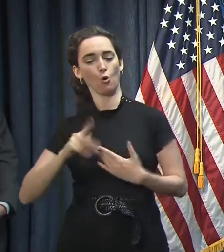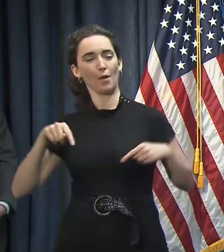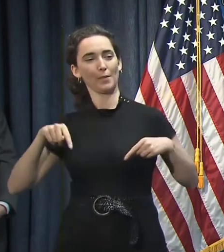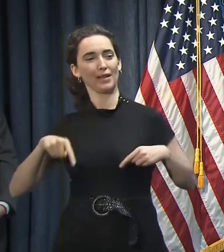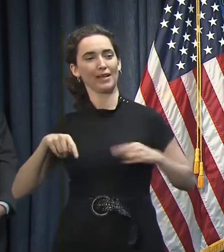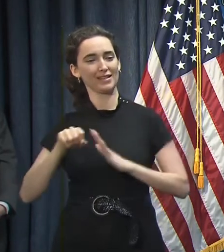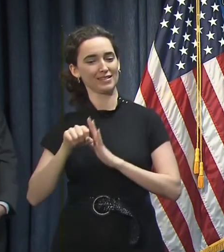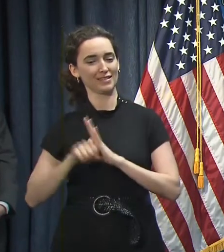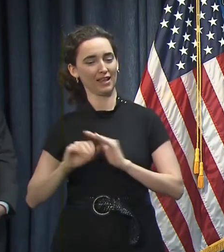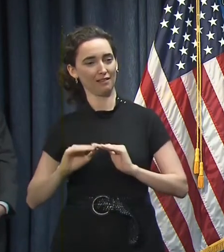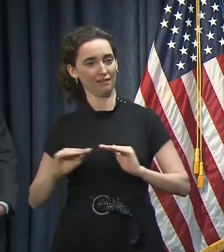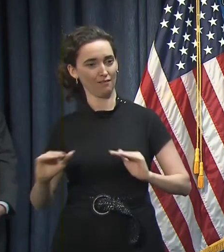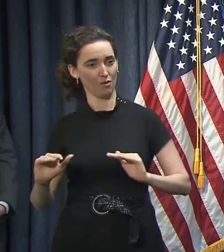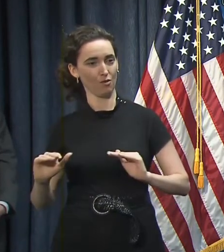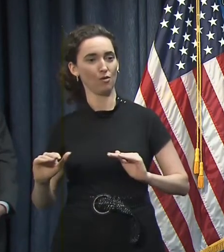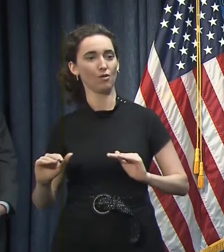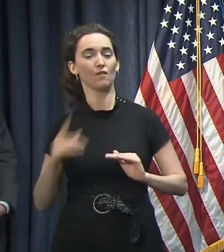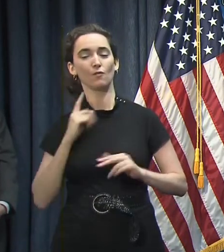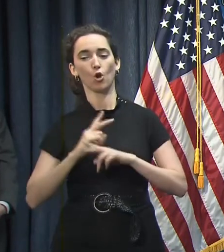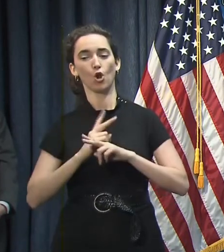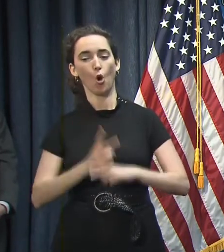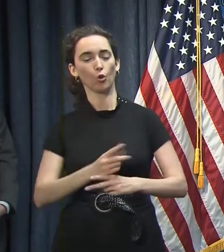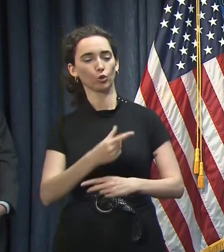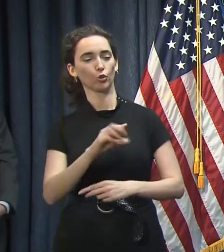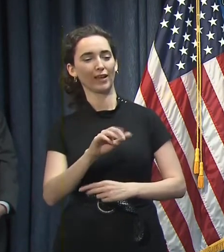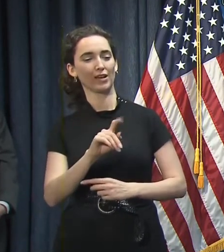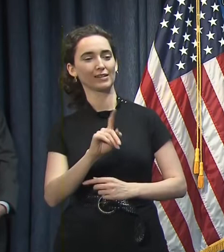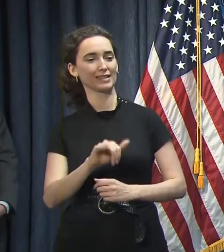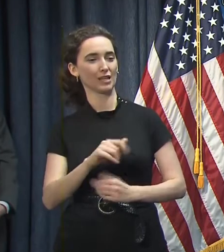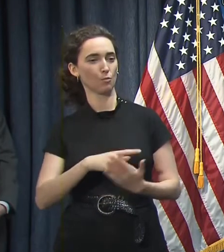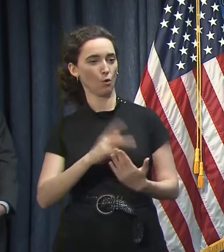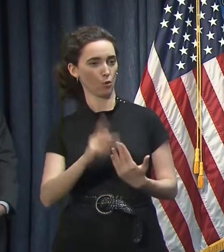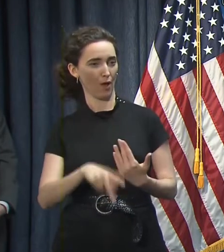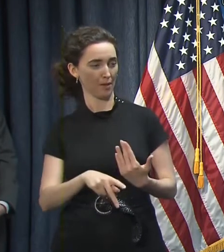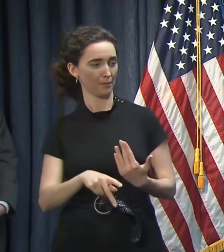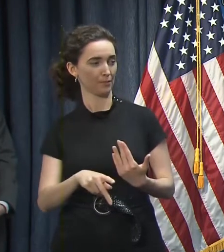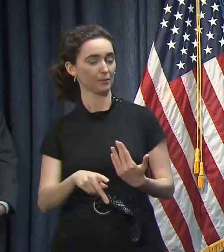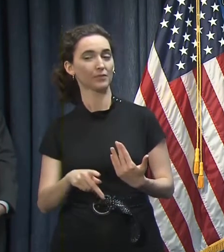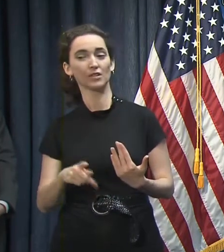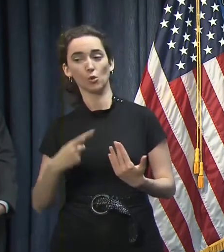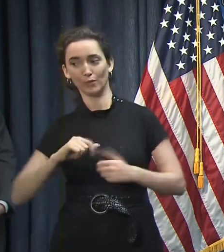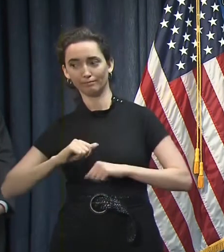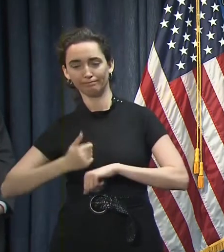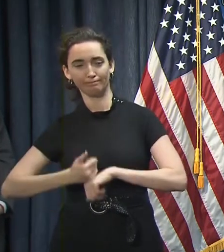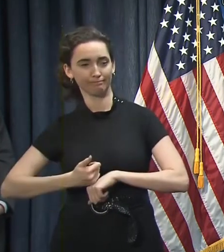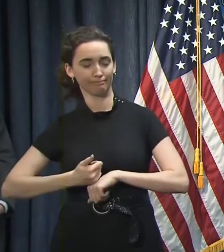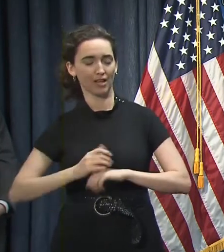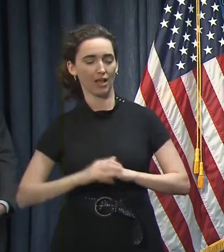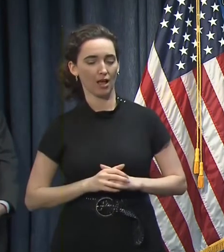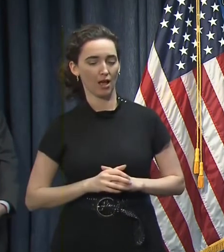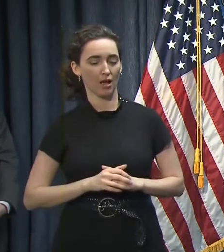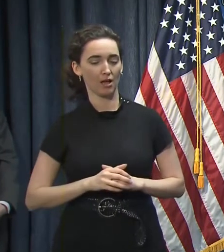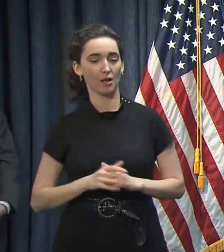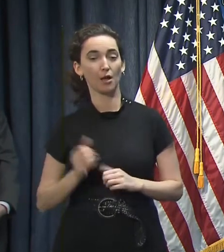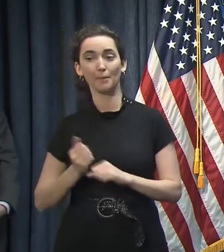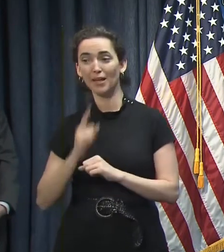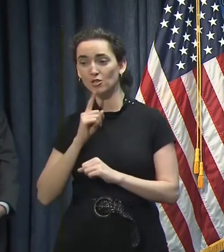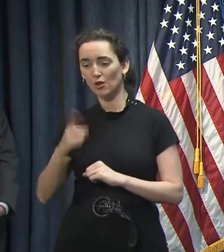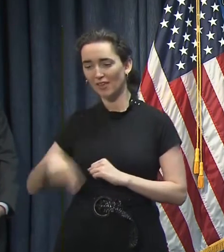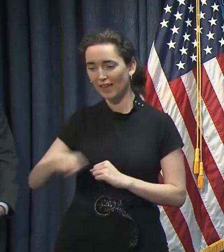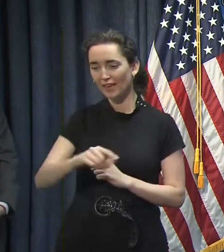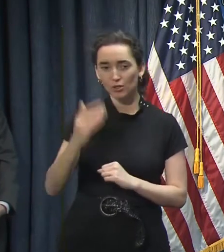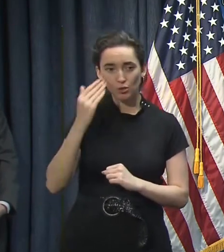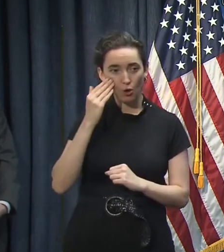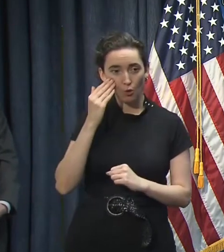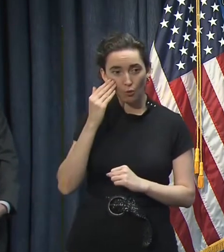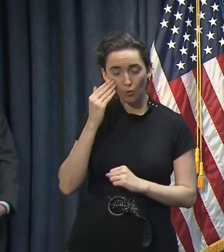at the state level on a loan guarantee program that we've put together, making sure that they know that their